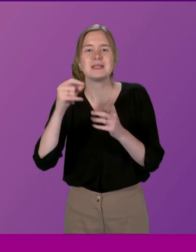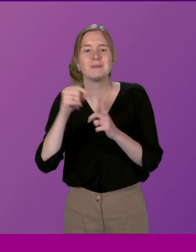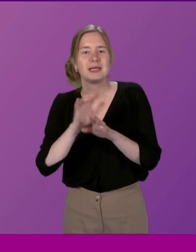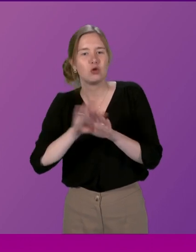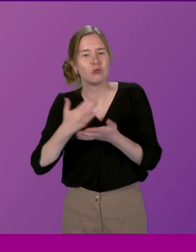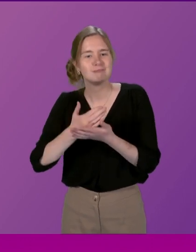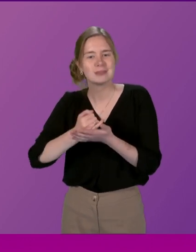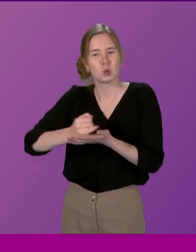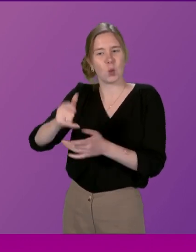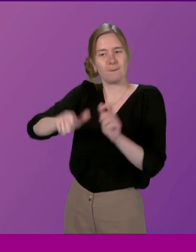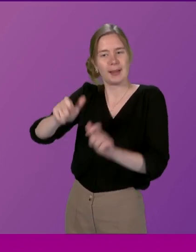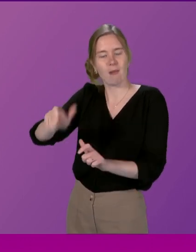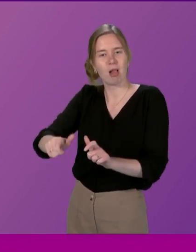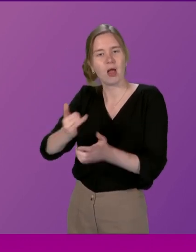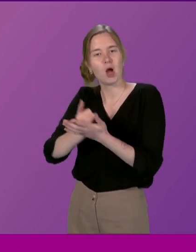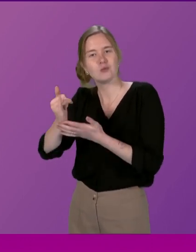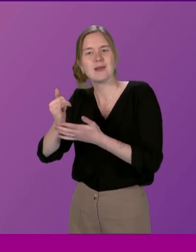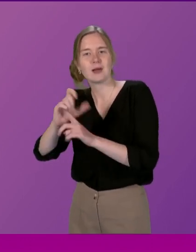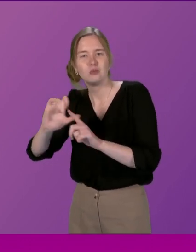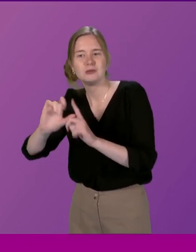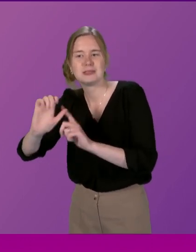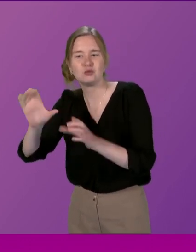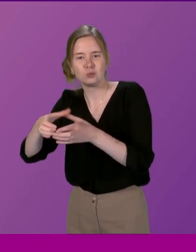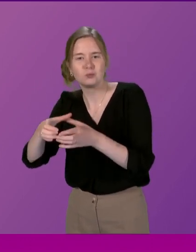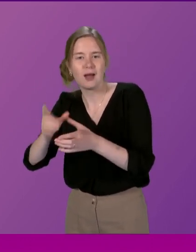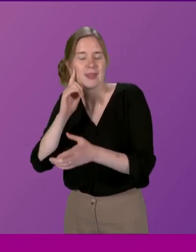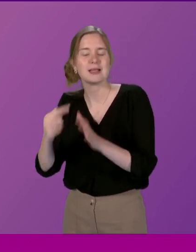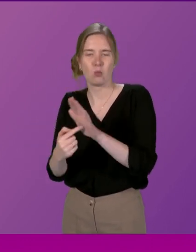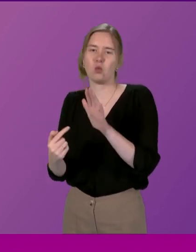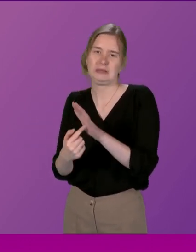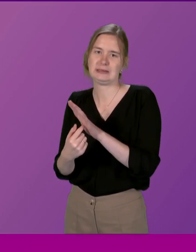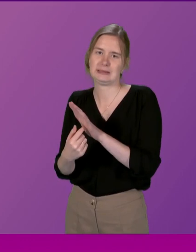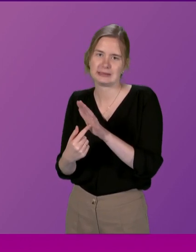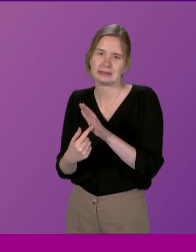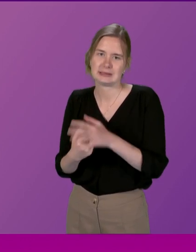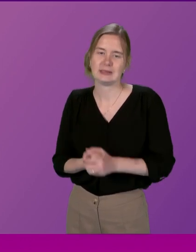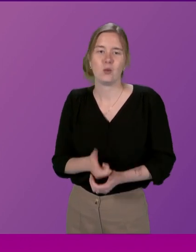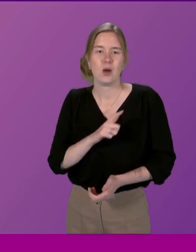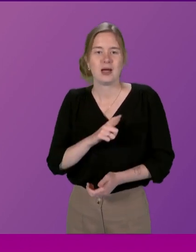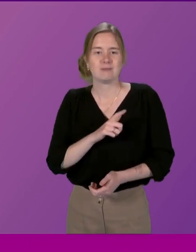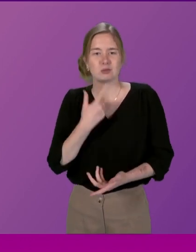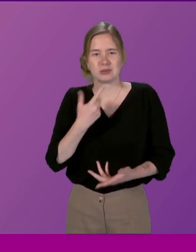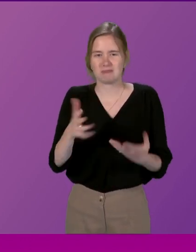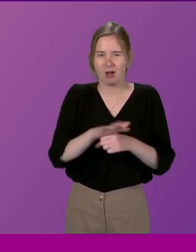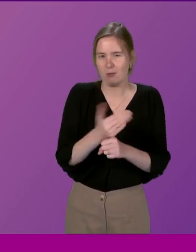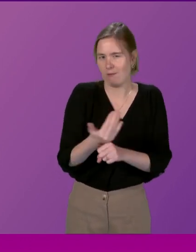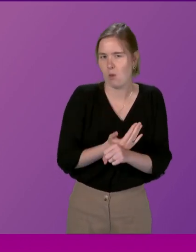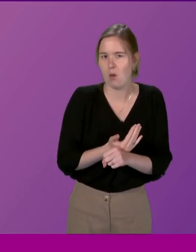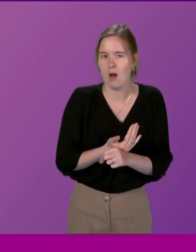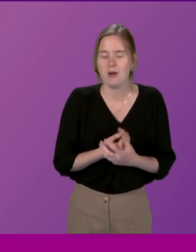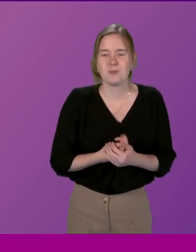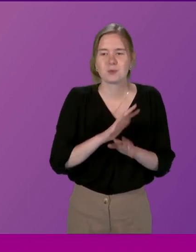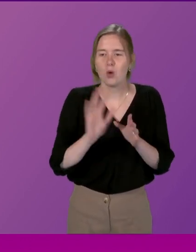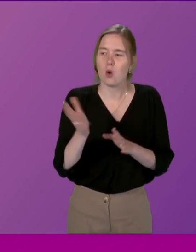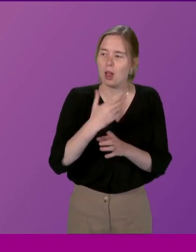exclude people who are out with community groups and I think this is an important point as I think we touched on earlier not